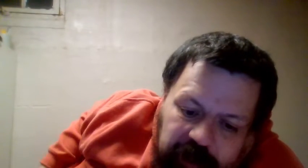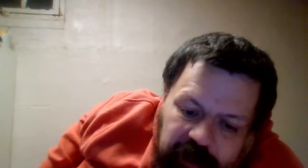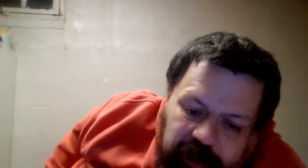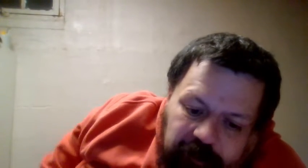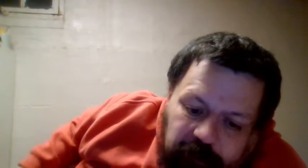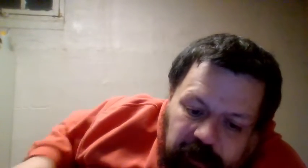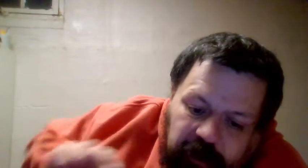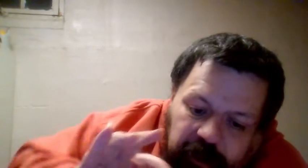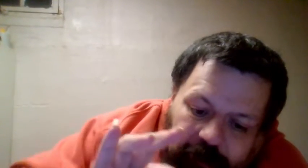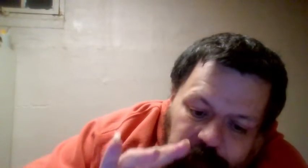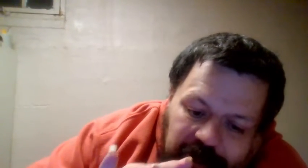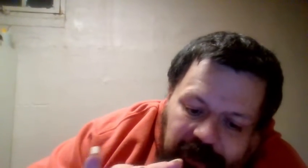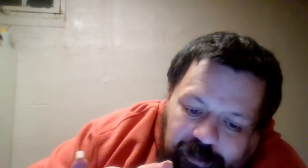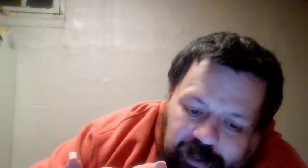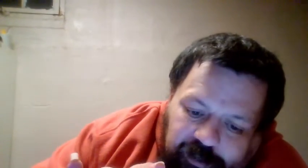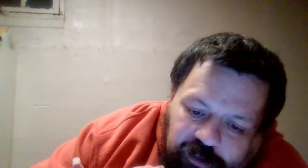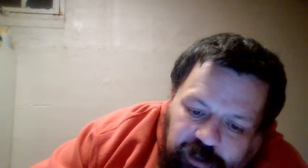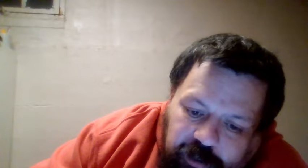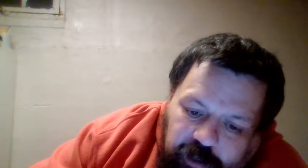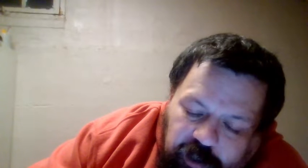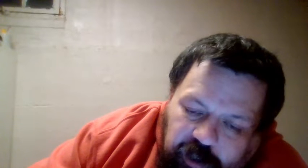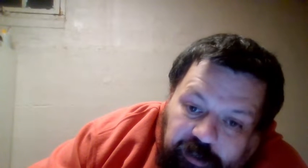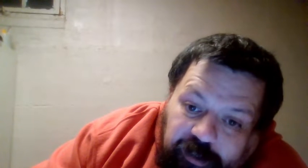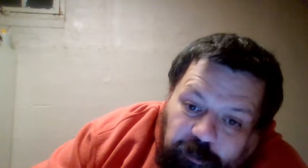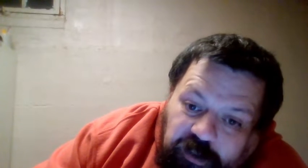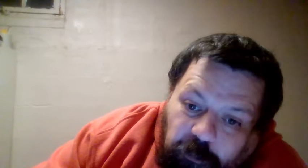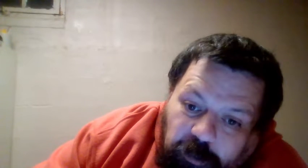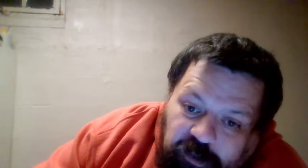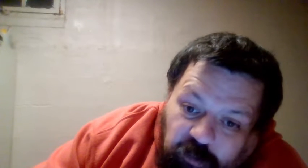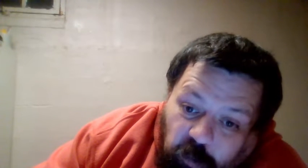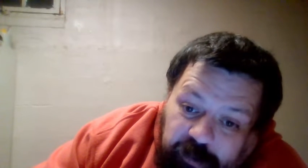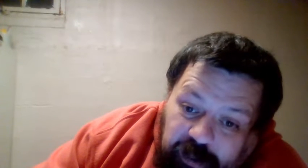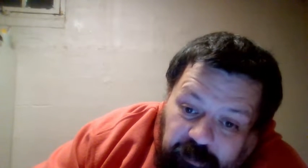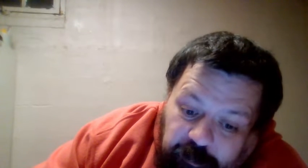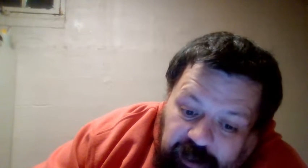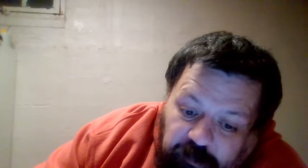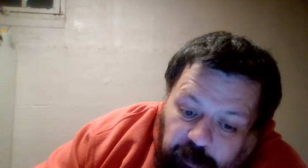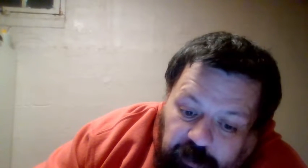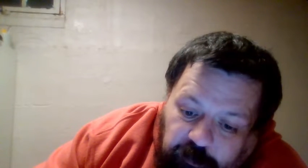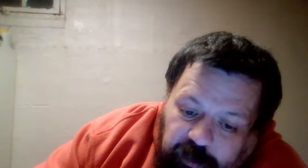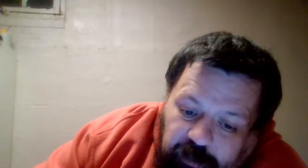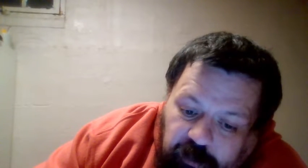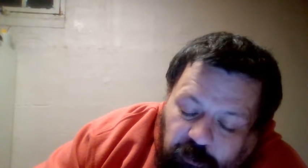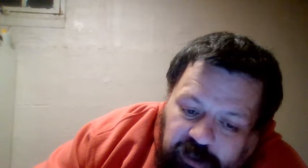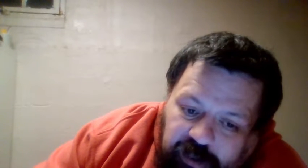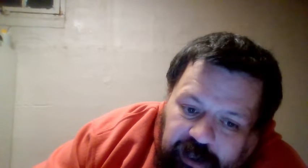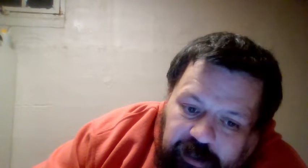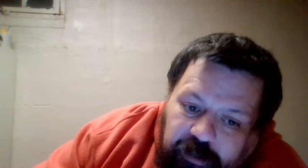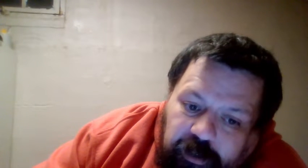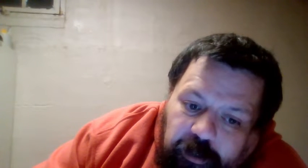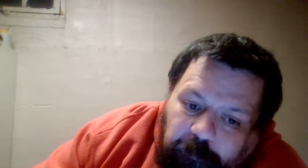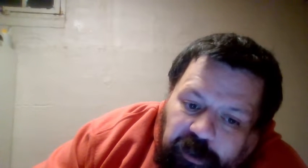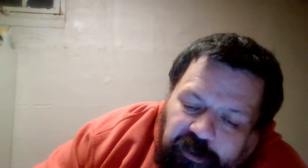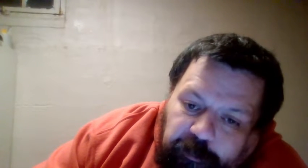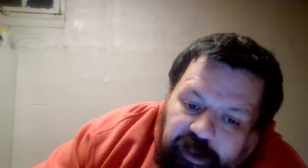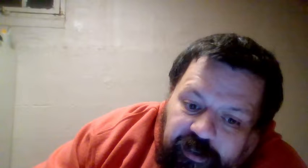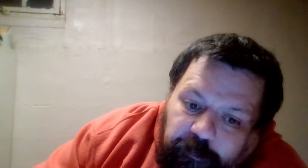Mia Yim, and Becky Lynch. Which, this was the women's war games match, by the way. Which, again, basically makes the